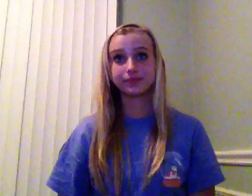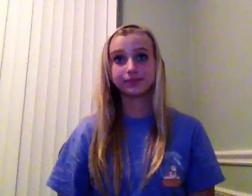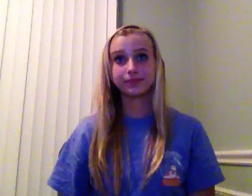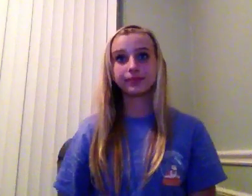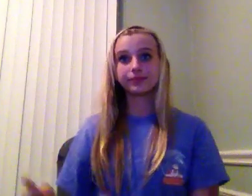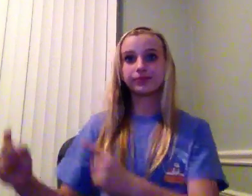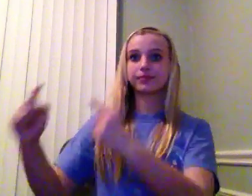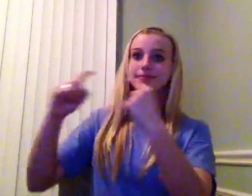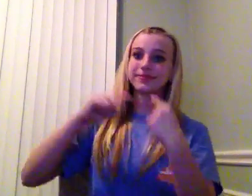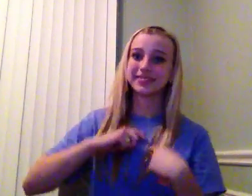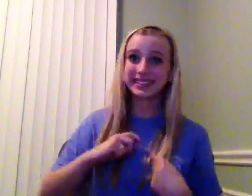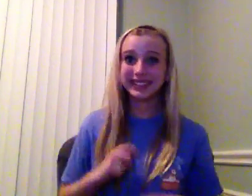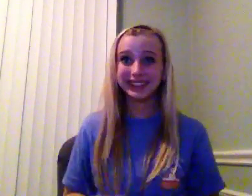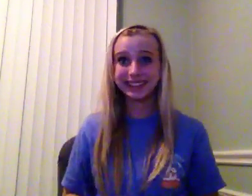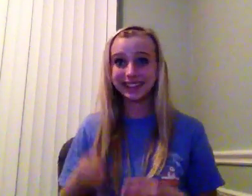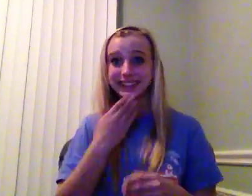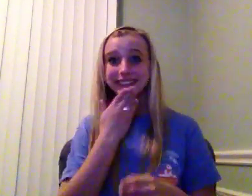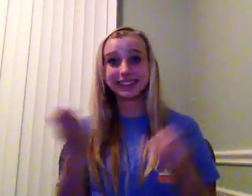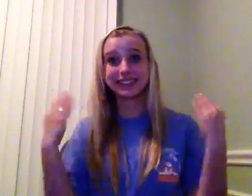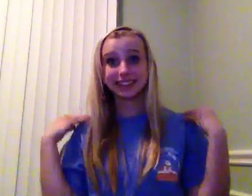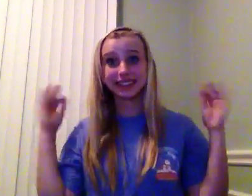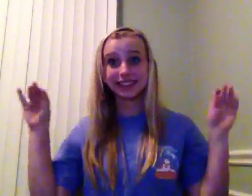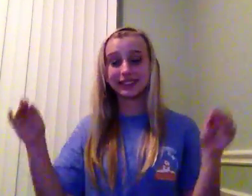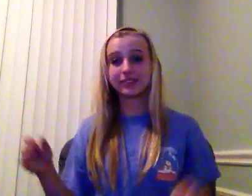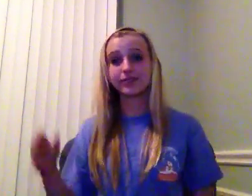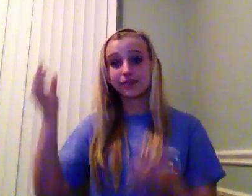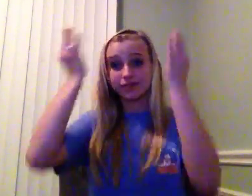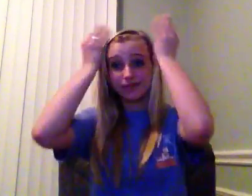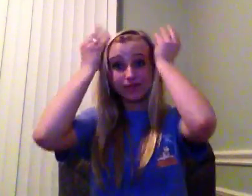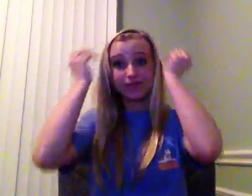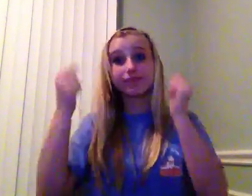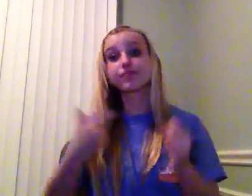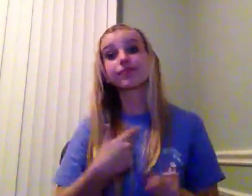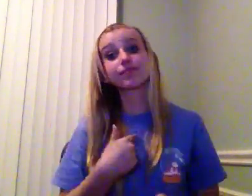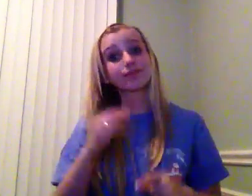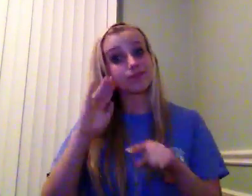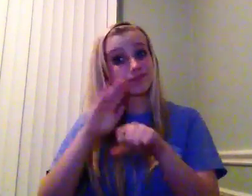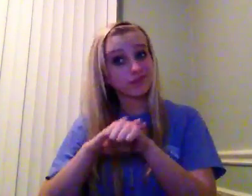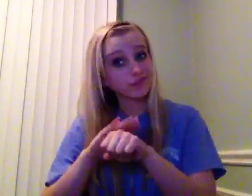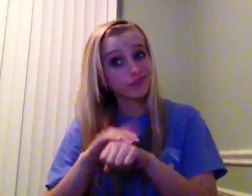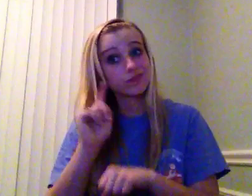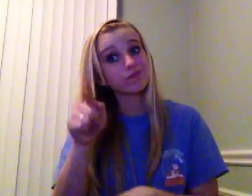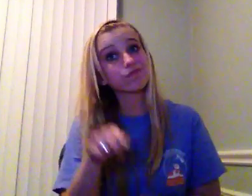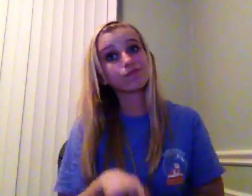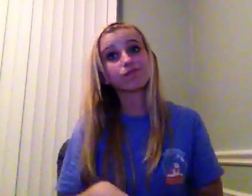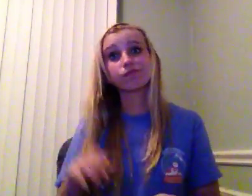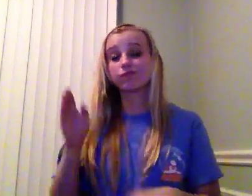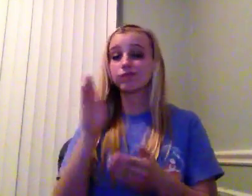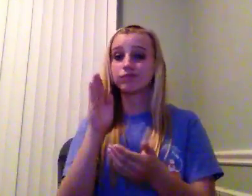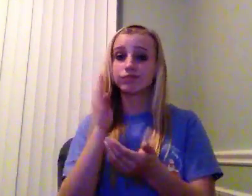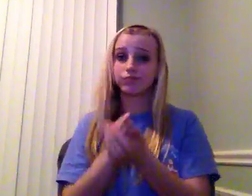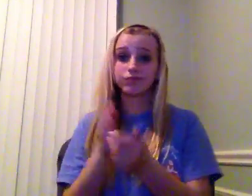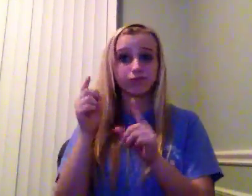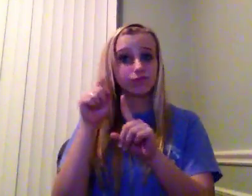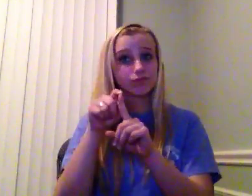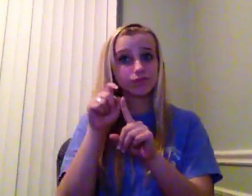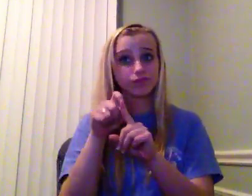Down came the good fairy. Bunny Fufu I warned you not to mess with the mice.